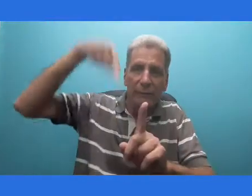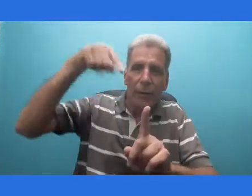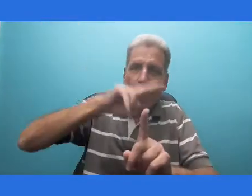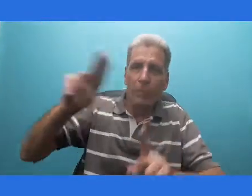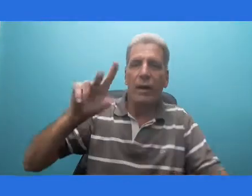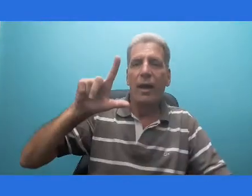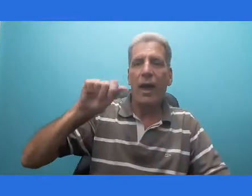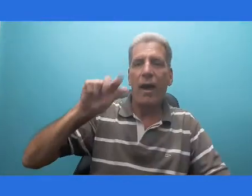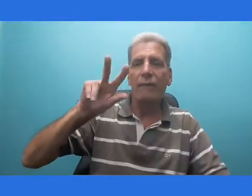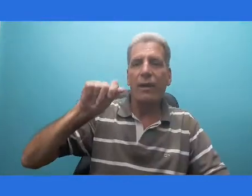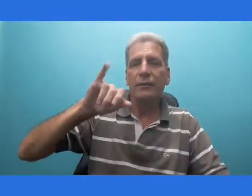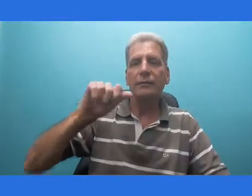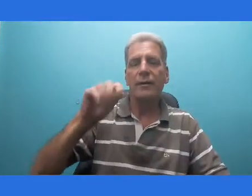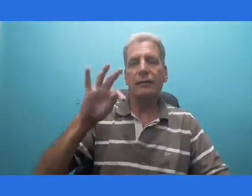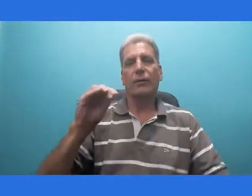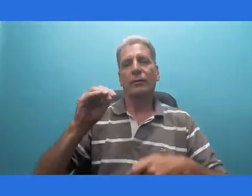One. Nine.